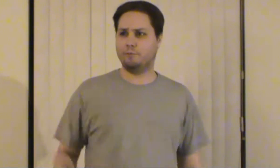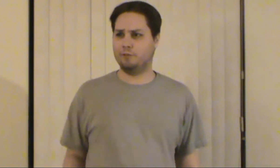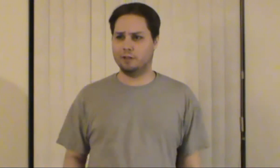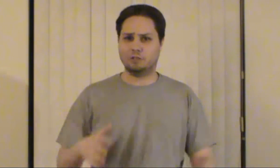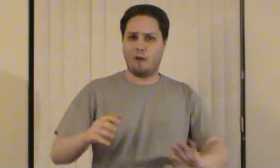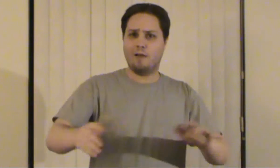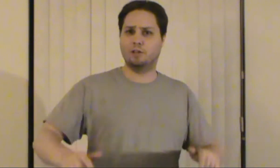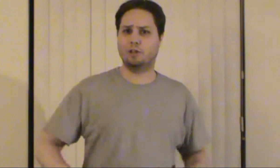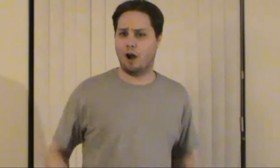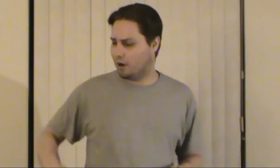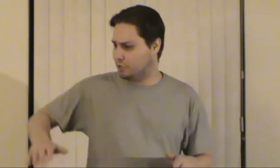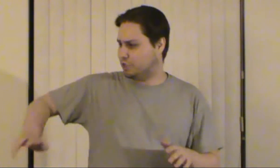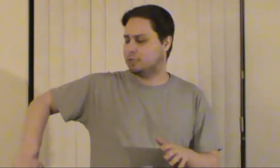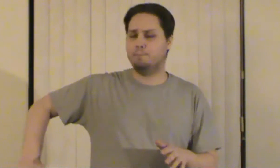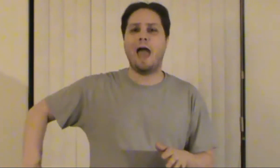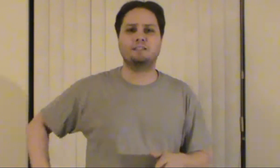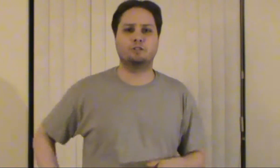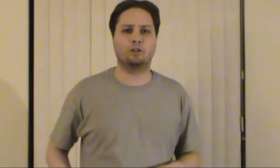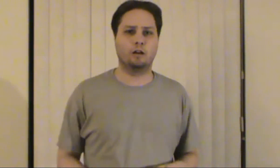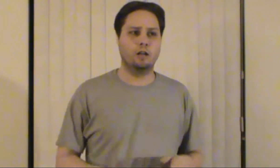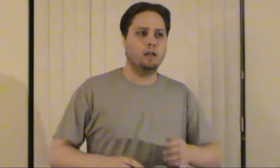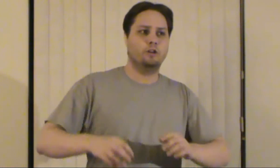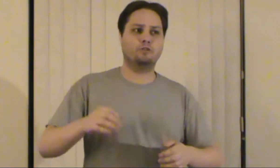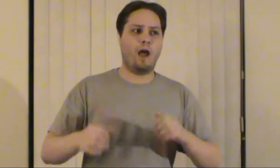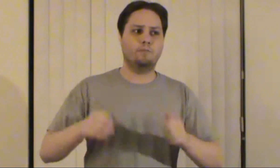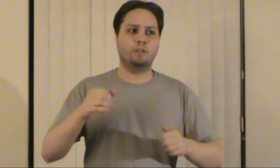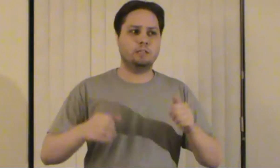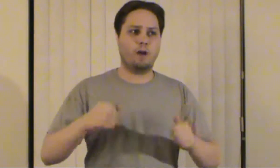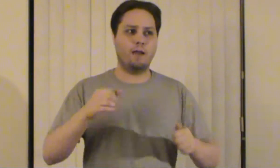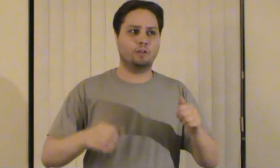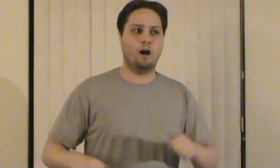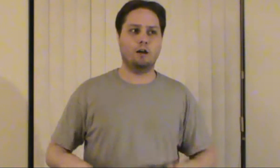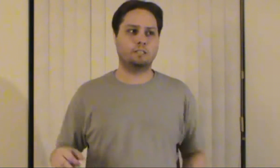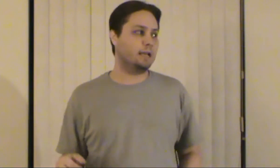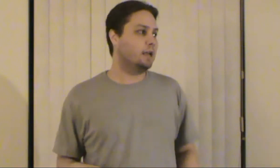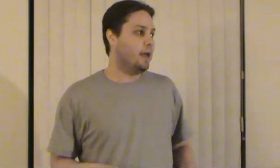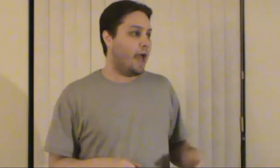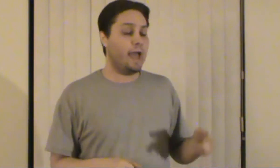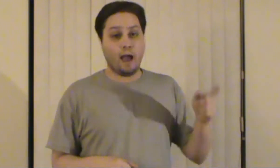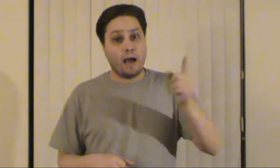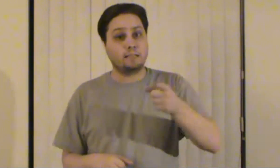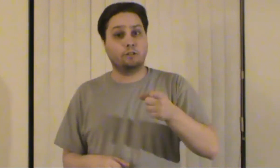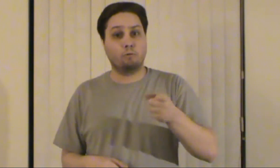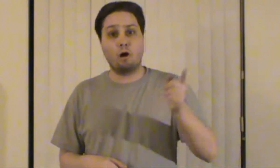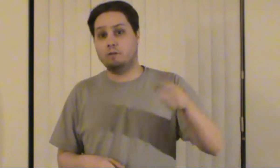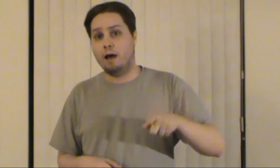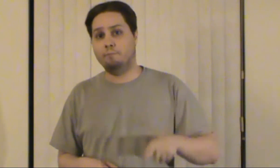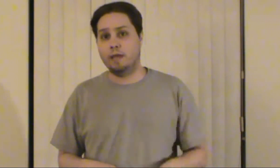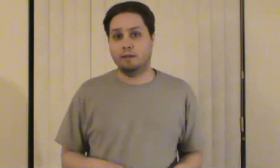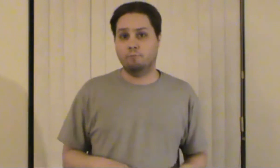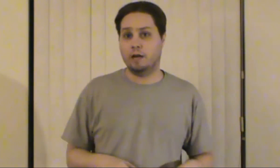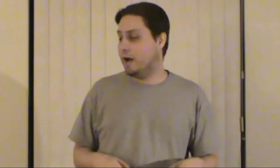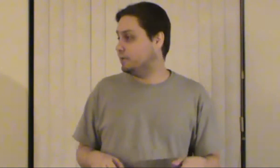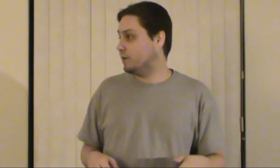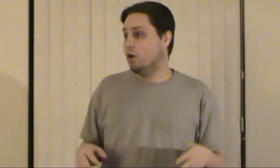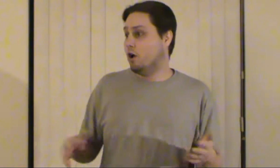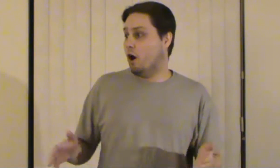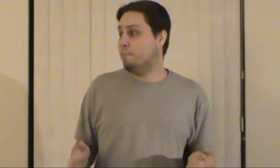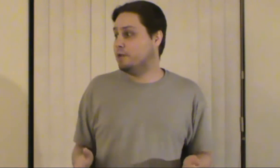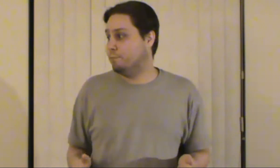butterfield is driving the car and she's the passenger they're driving he's driving the car she's like hey eyes on the road not me and whatnot it's like oh but